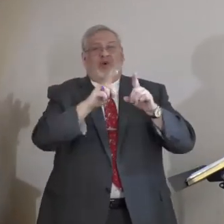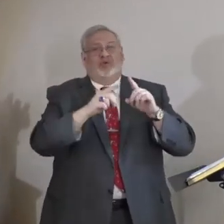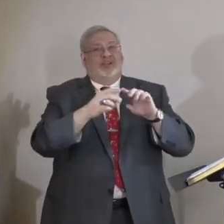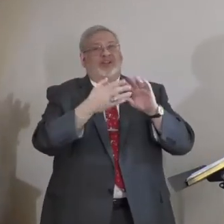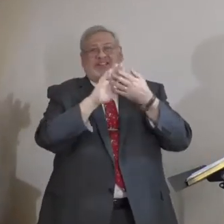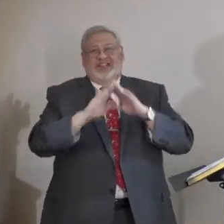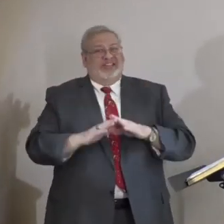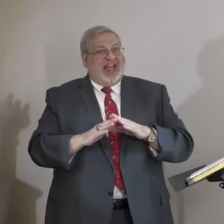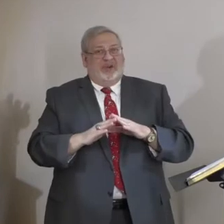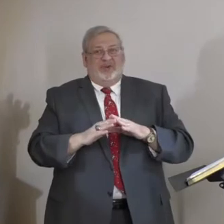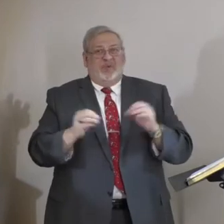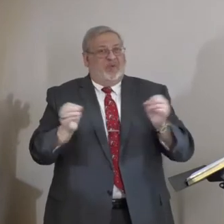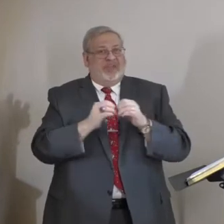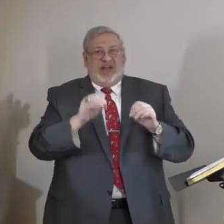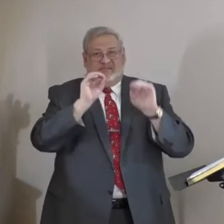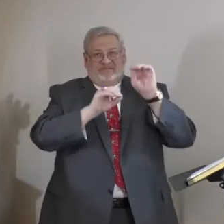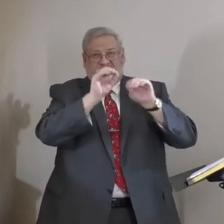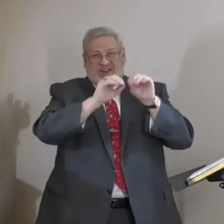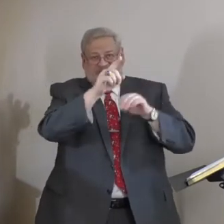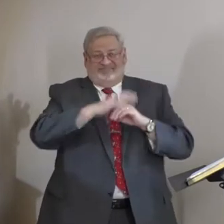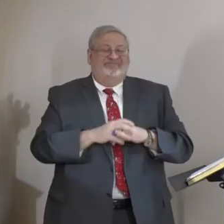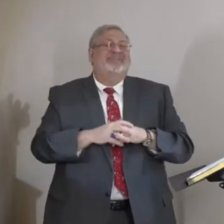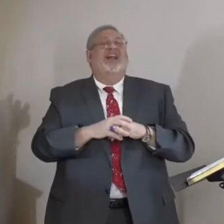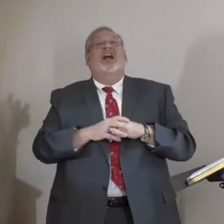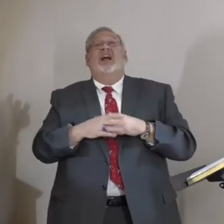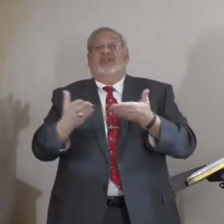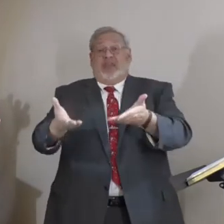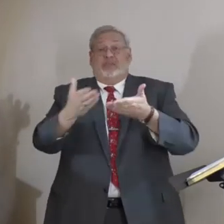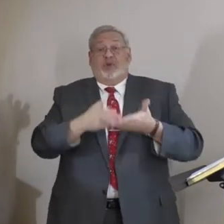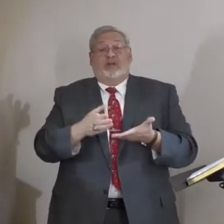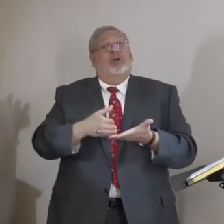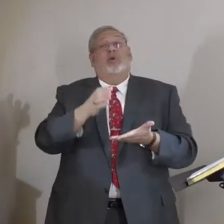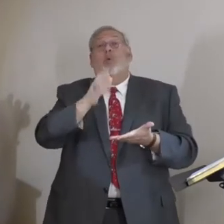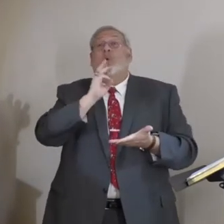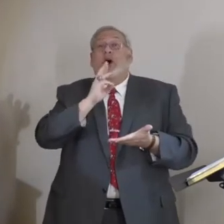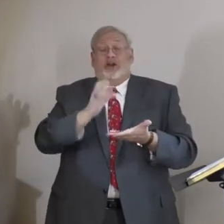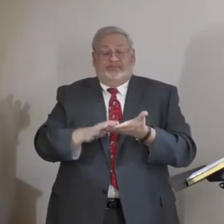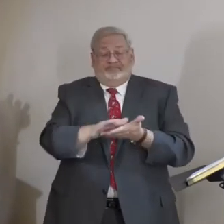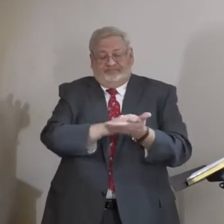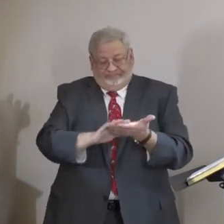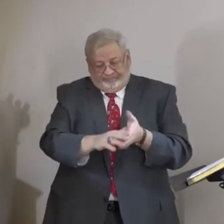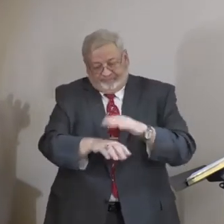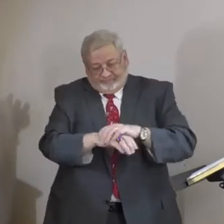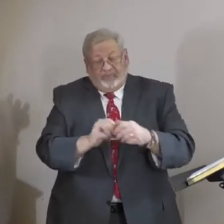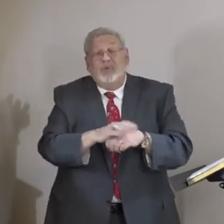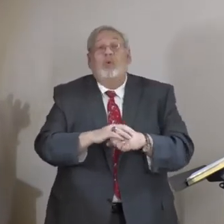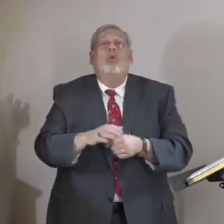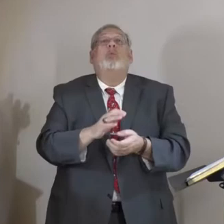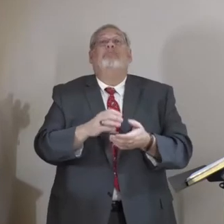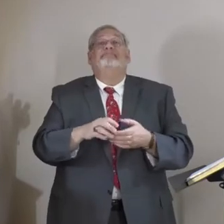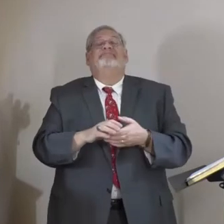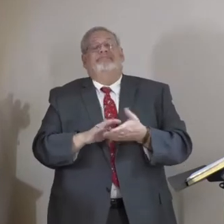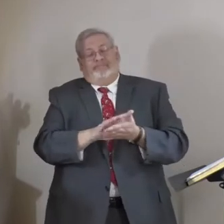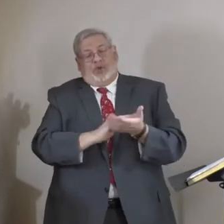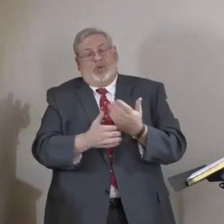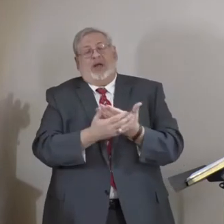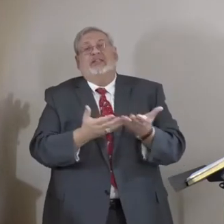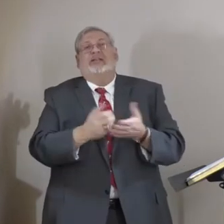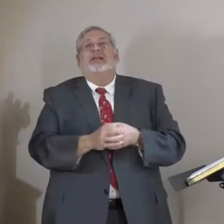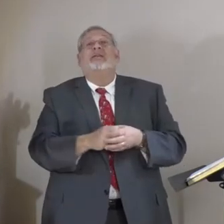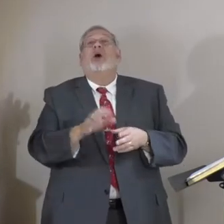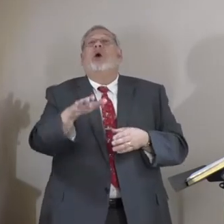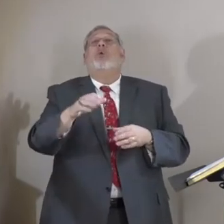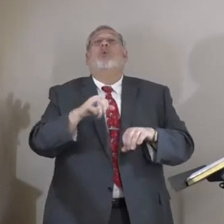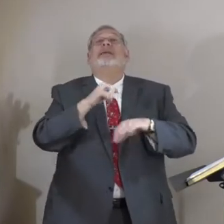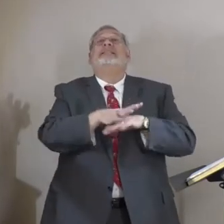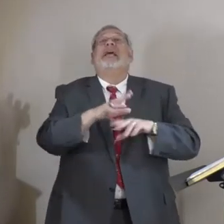you know, I sat down in a mud hut and, you know, they brought over a pitcher of water. There's no running water. You wash your hands, the pitcher of water. And they said,